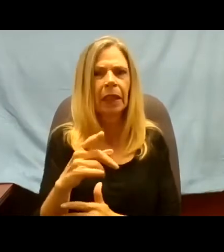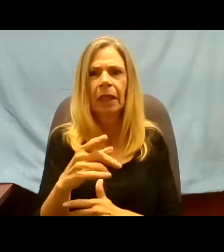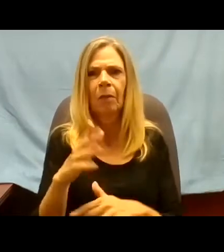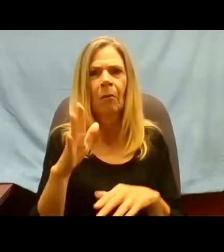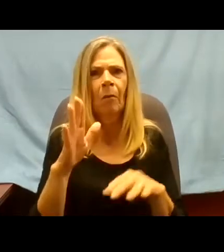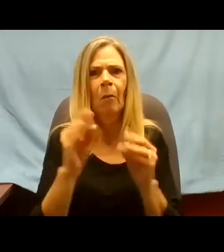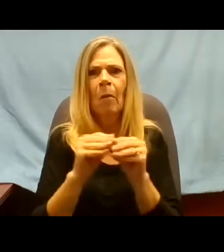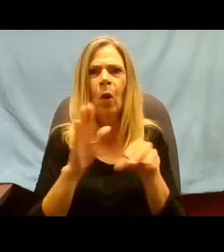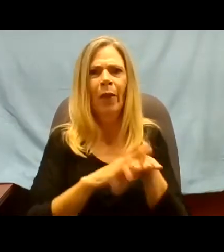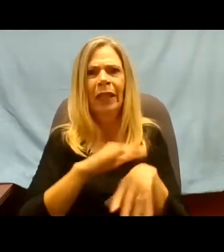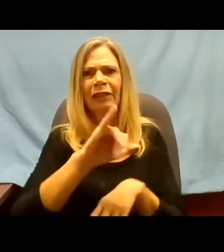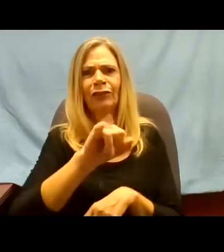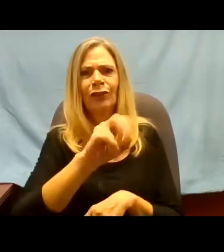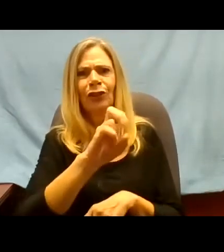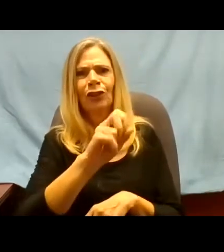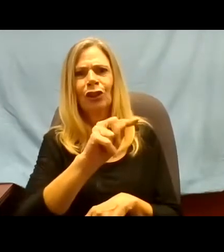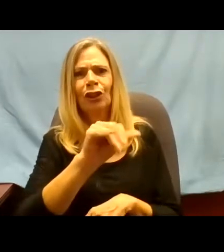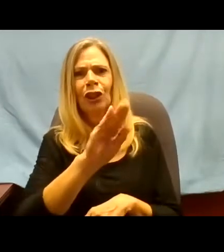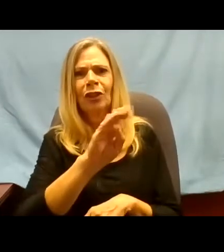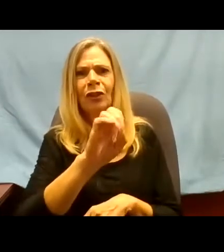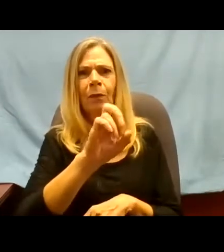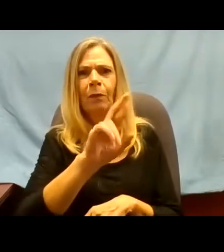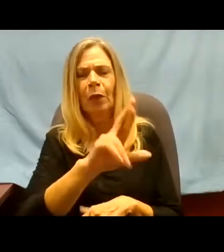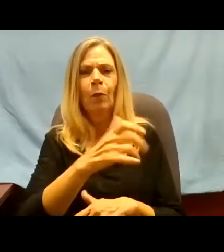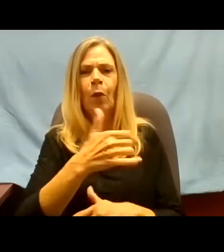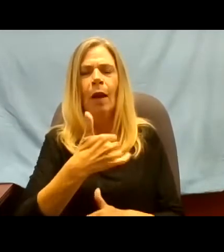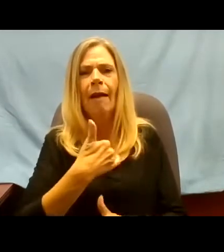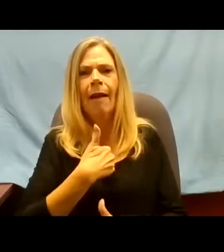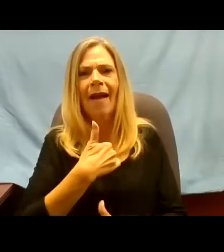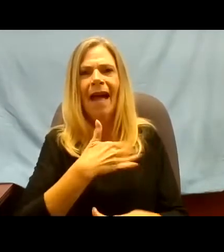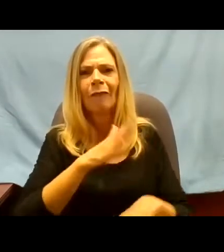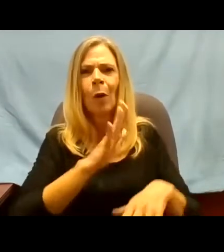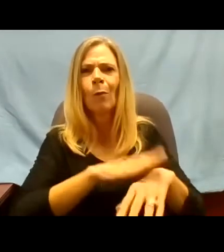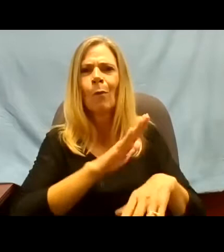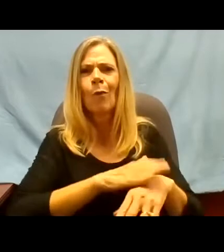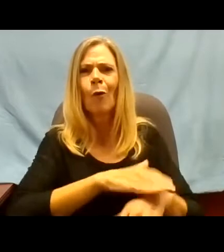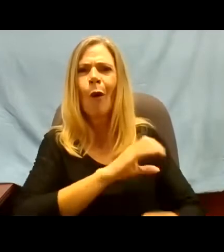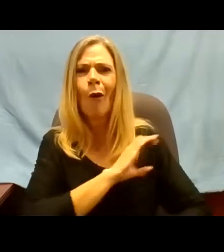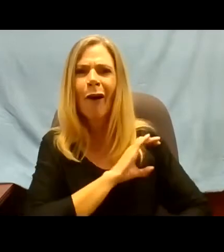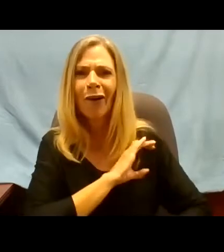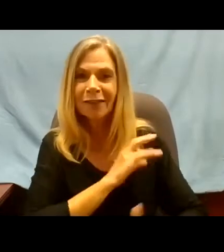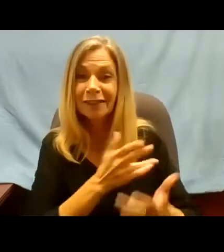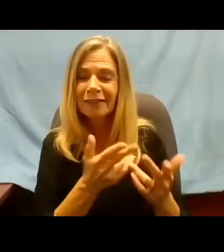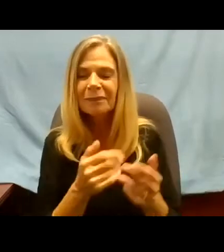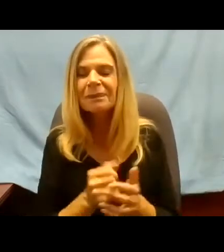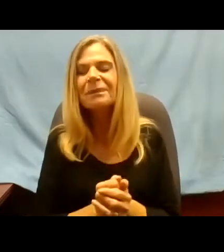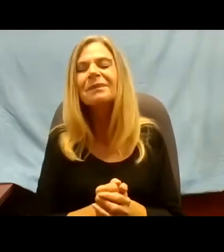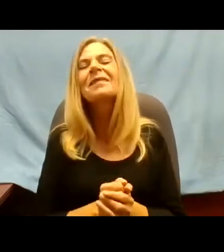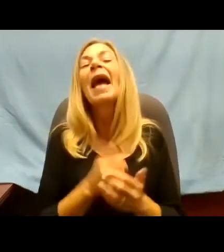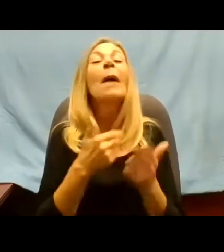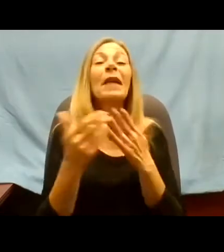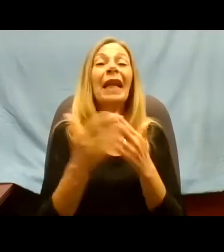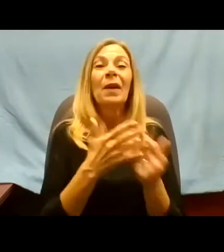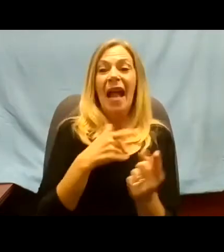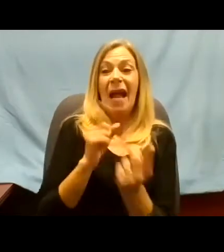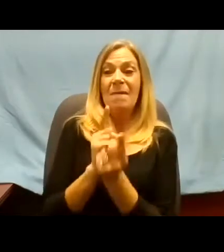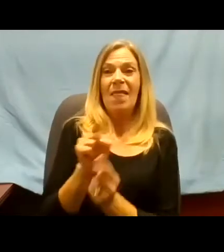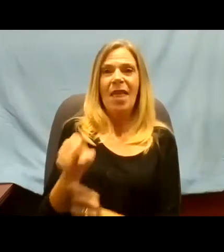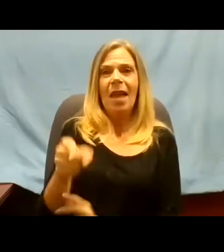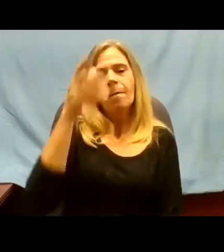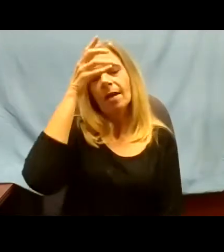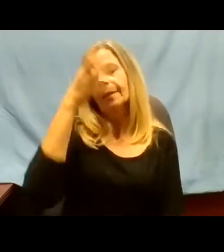parole officers. Anyway, I met him. His speech was